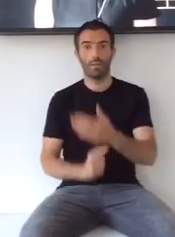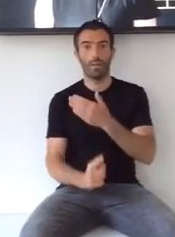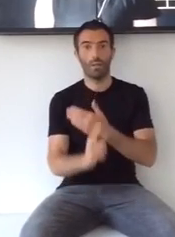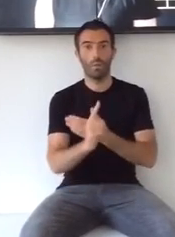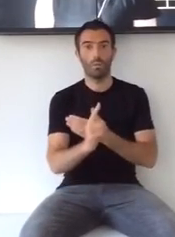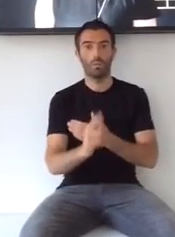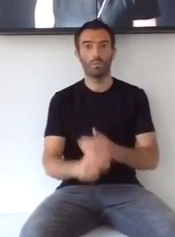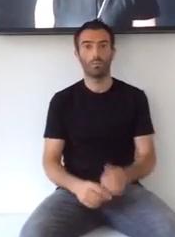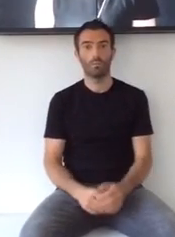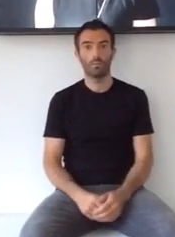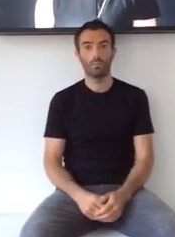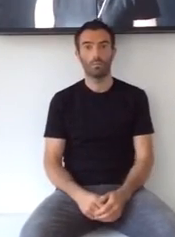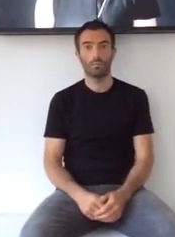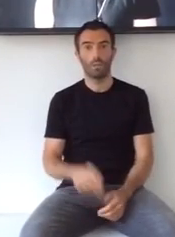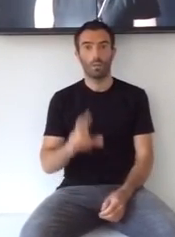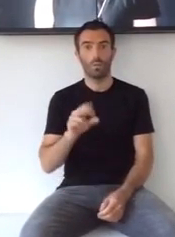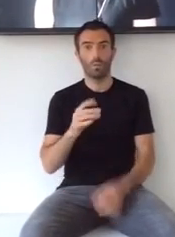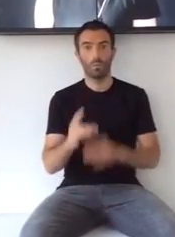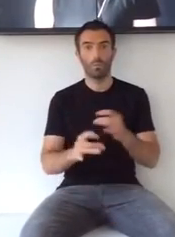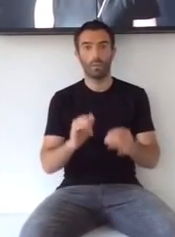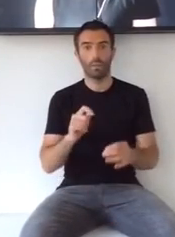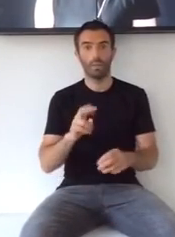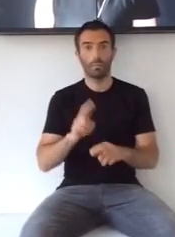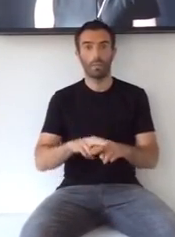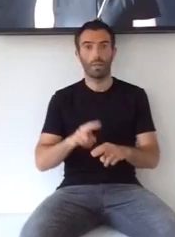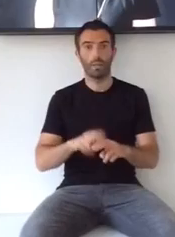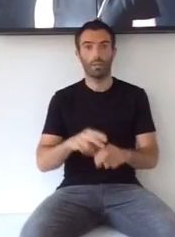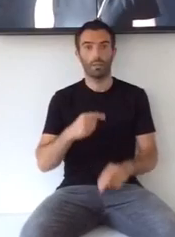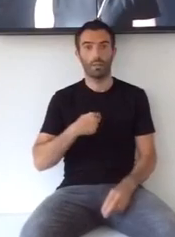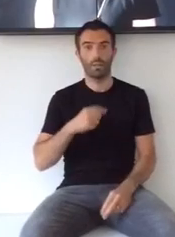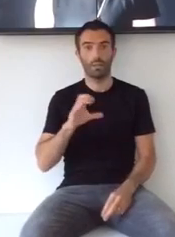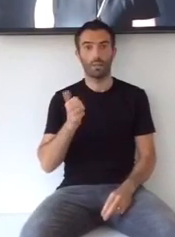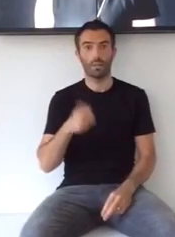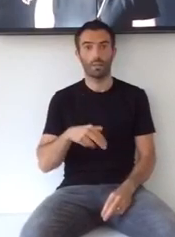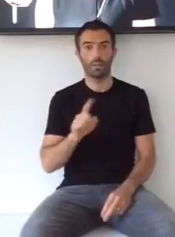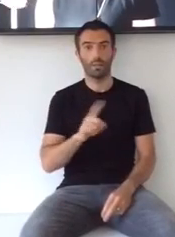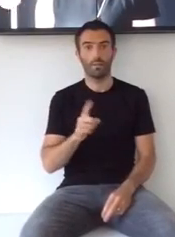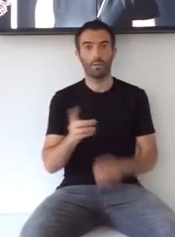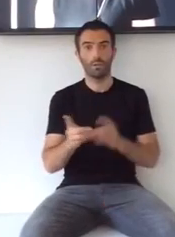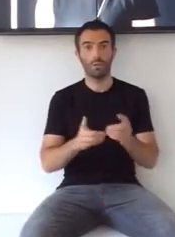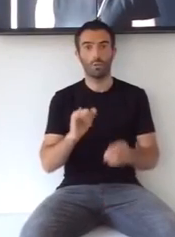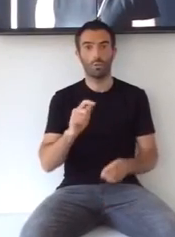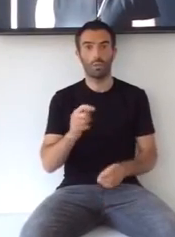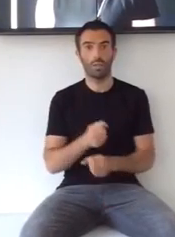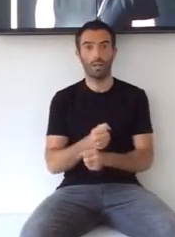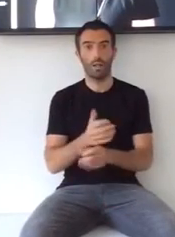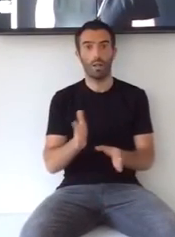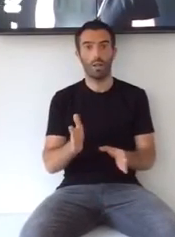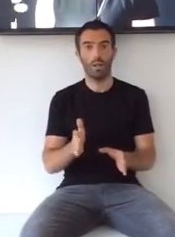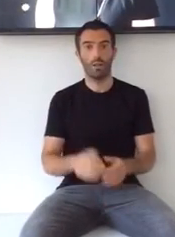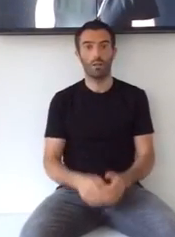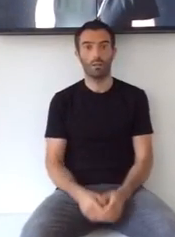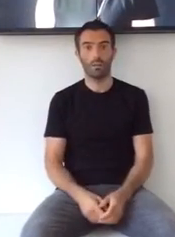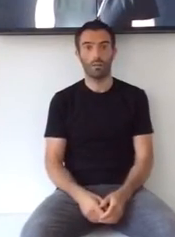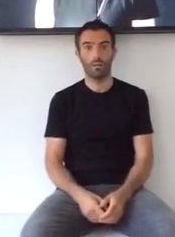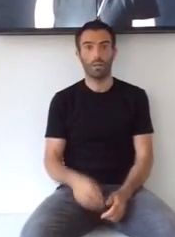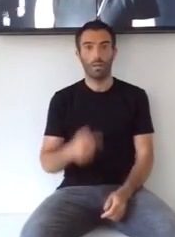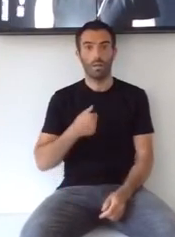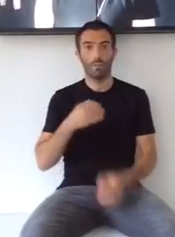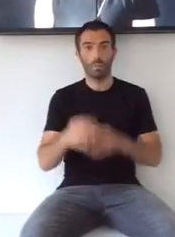alone Won't make it better, I could never do it all I'm